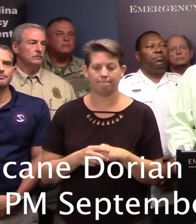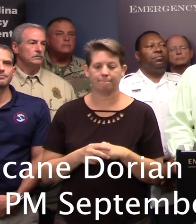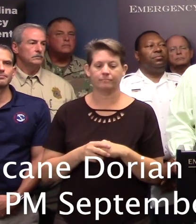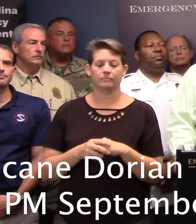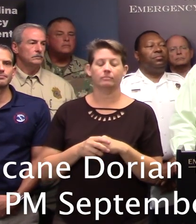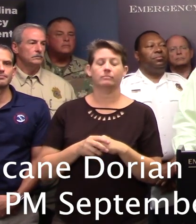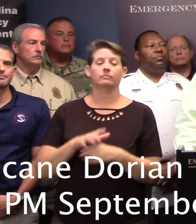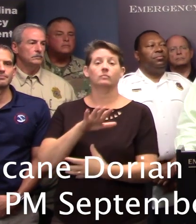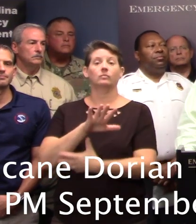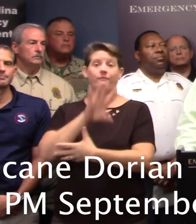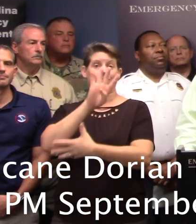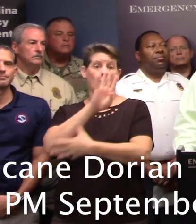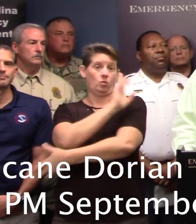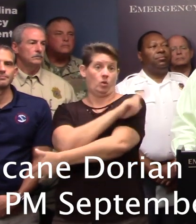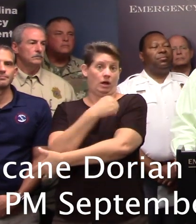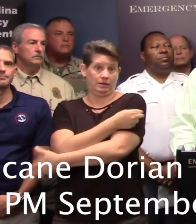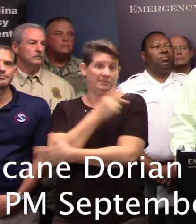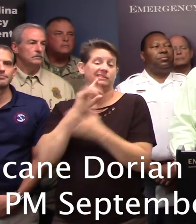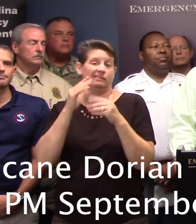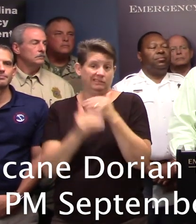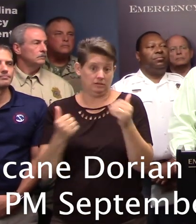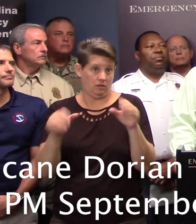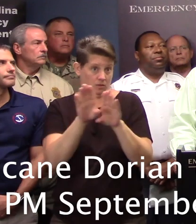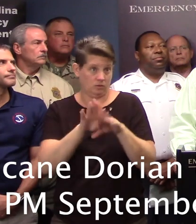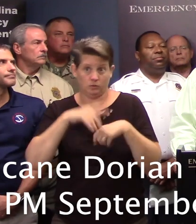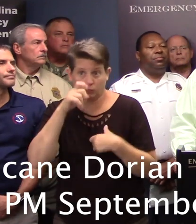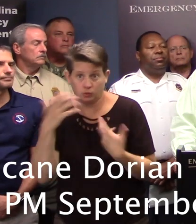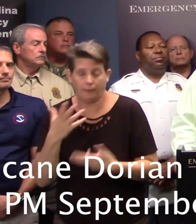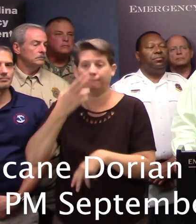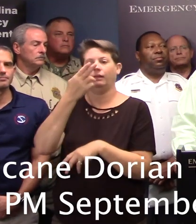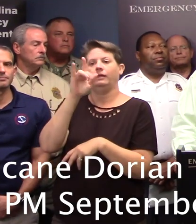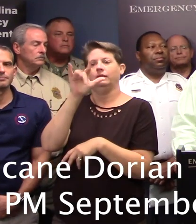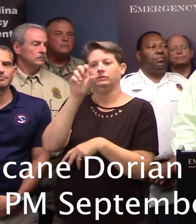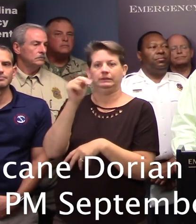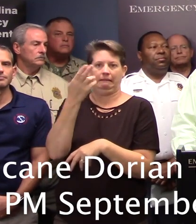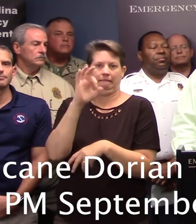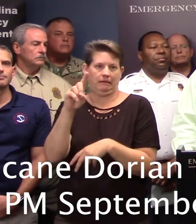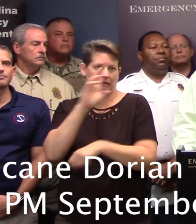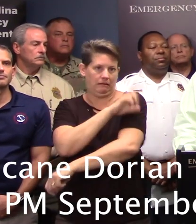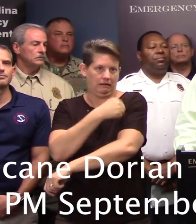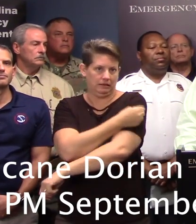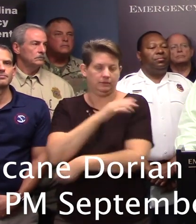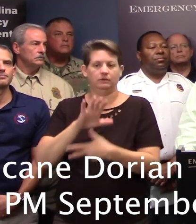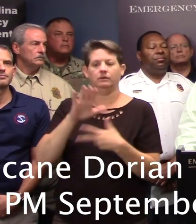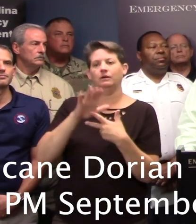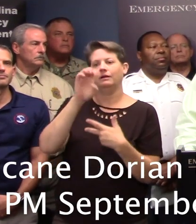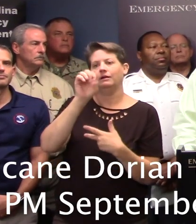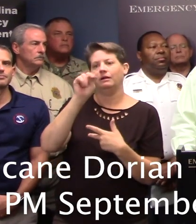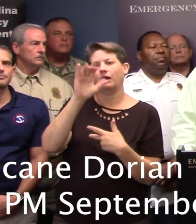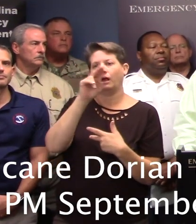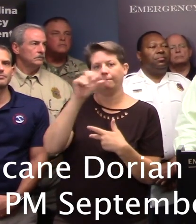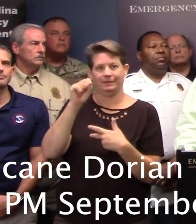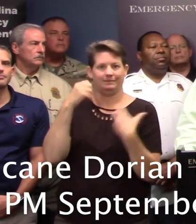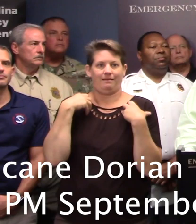four hospitals that have begun closing are Hilton Head Hospital, Encompass Health Rehab